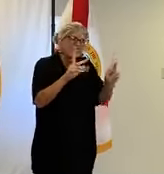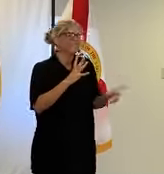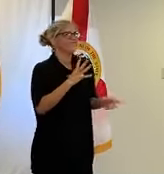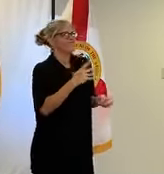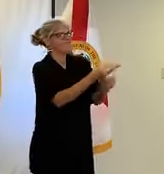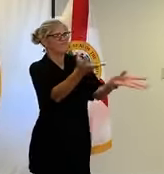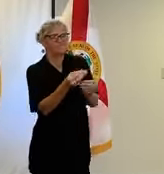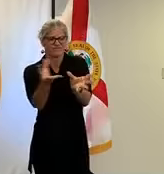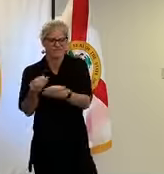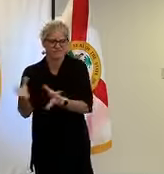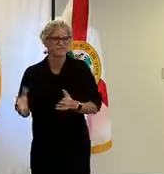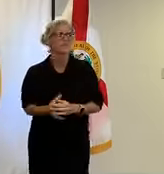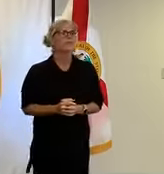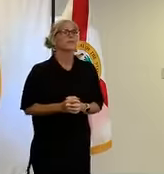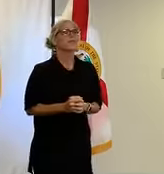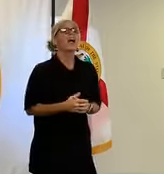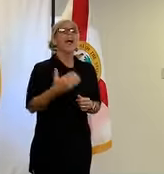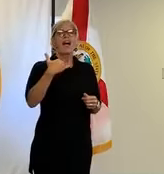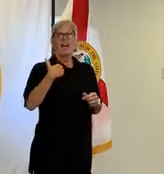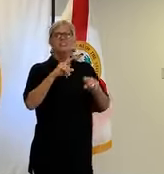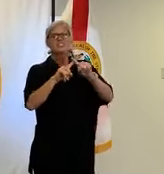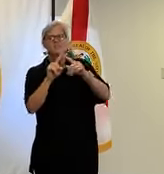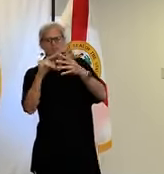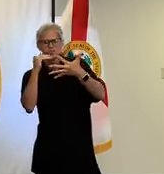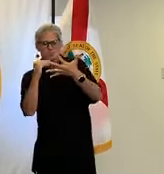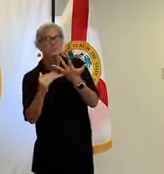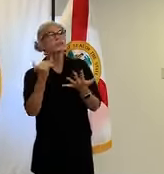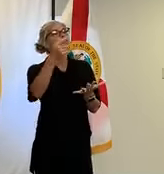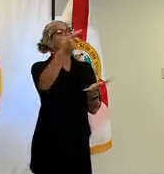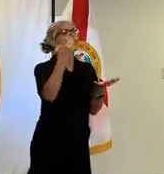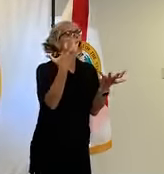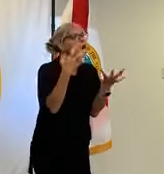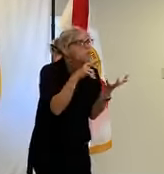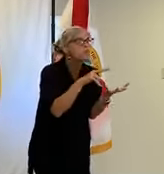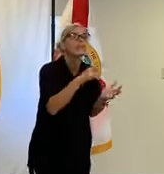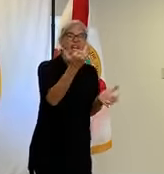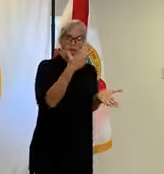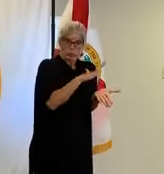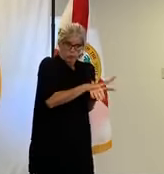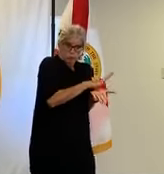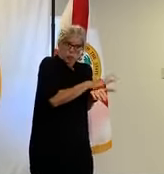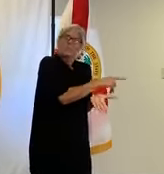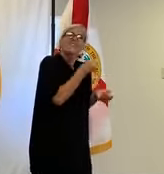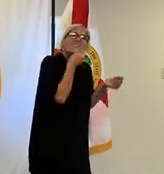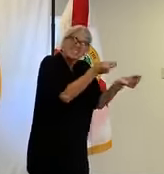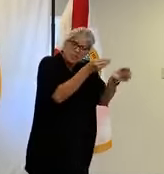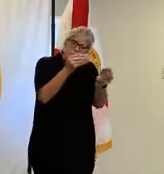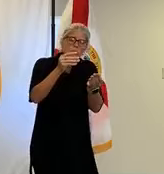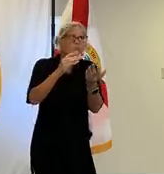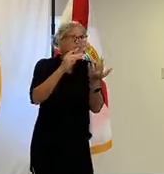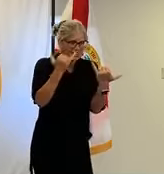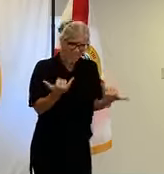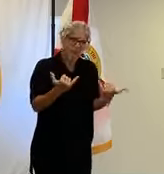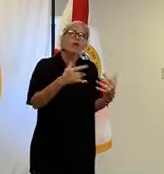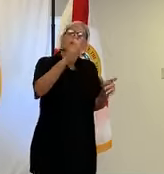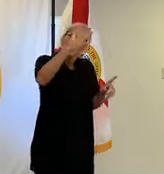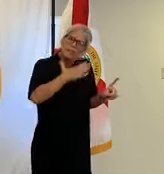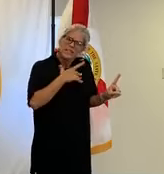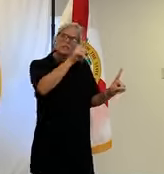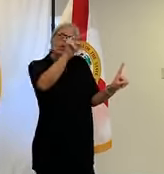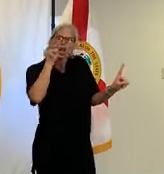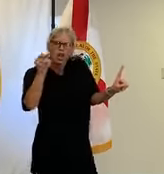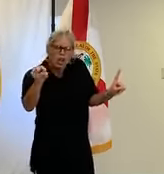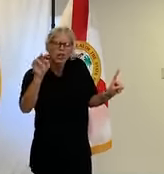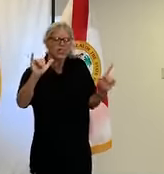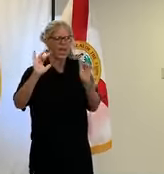make mention is for those that are taking advantage of the school feeding program please pay close attention to the website and the social media